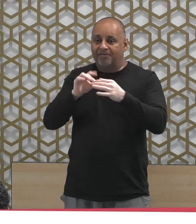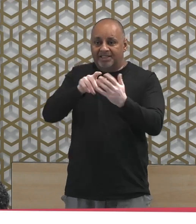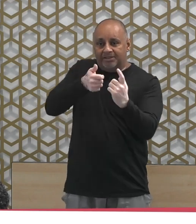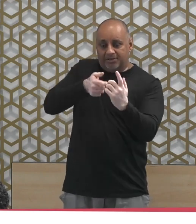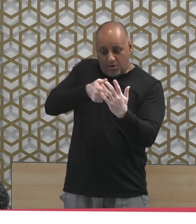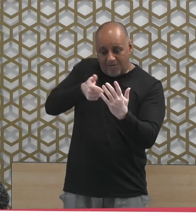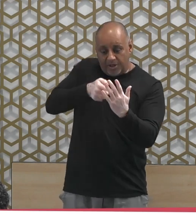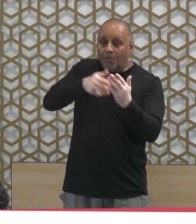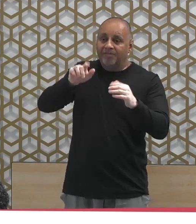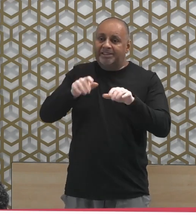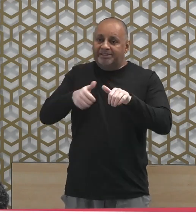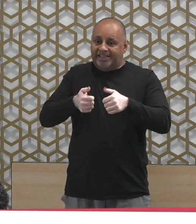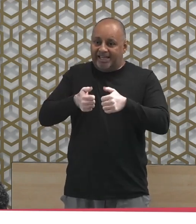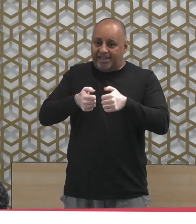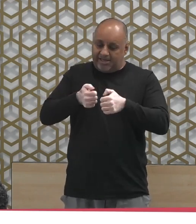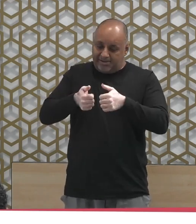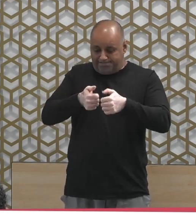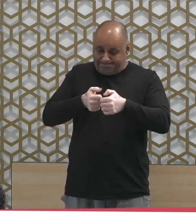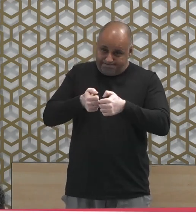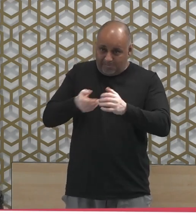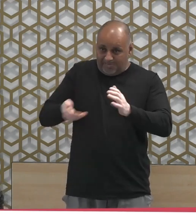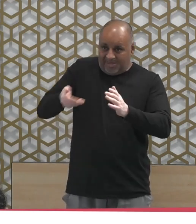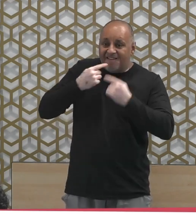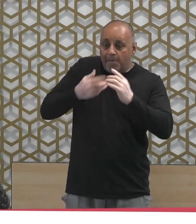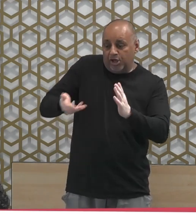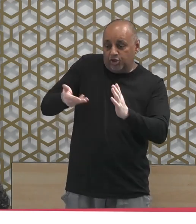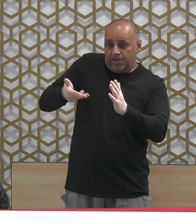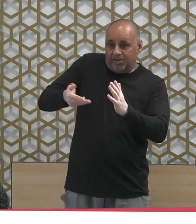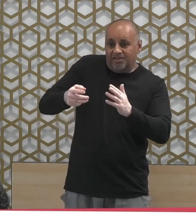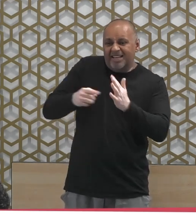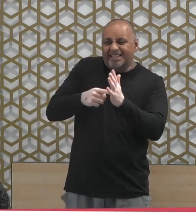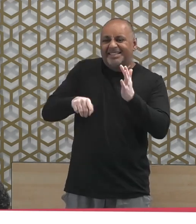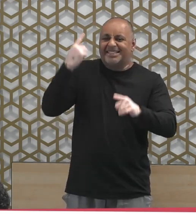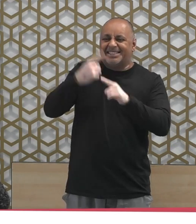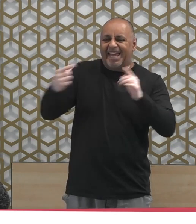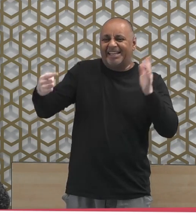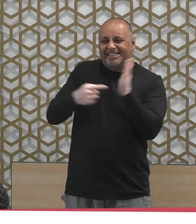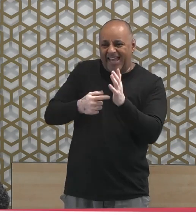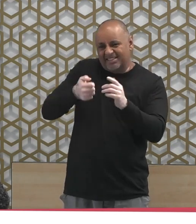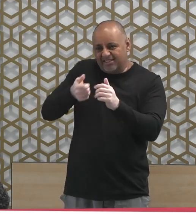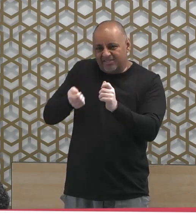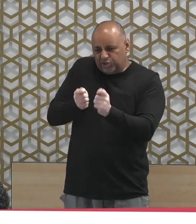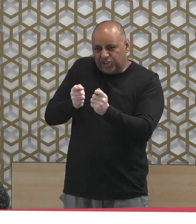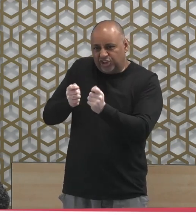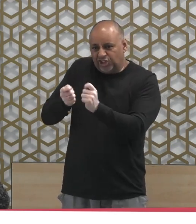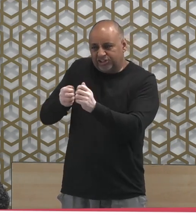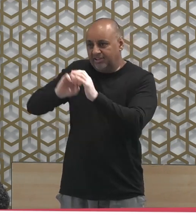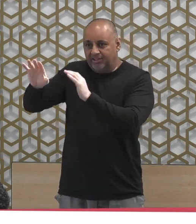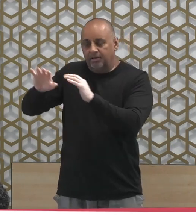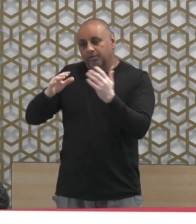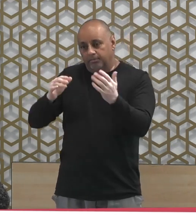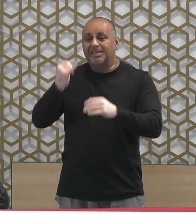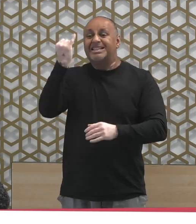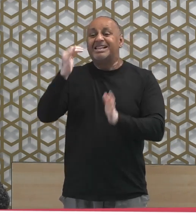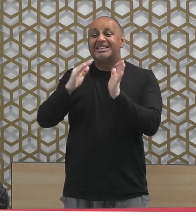is different. You've seen the video before. However, a video appears six months later, and there's another ta'aliq. There's